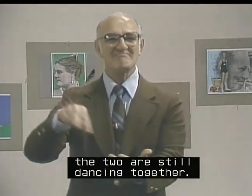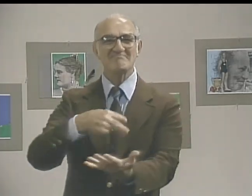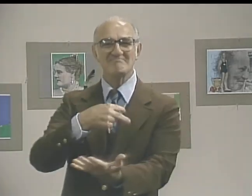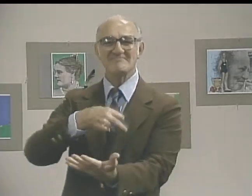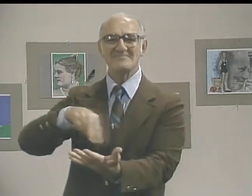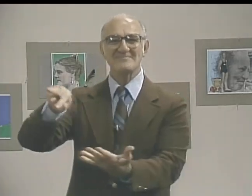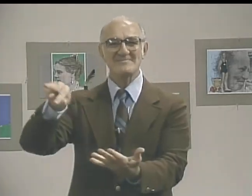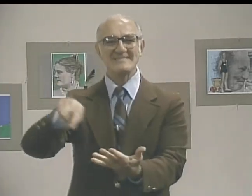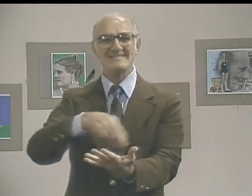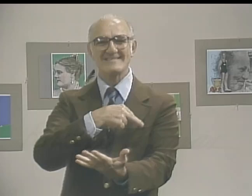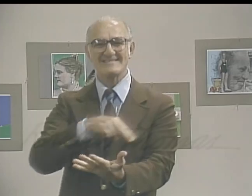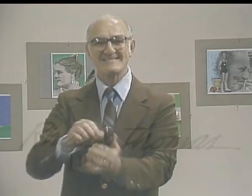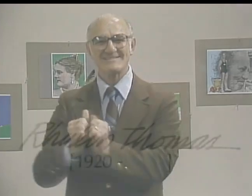take a look.